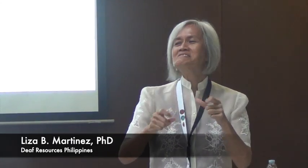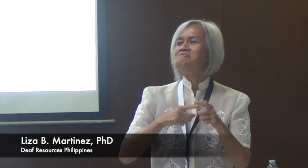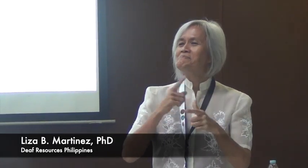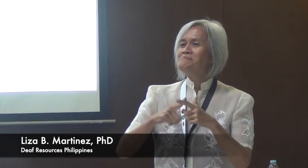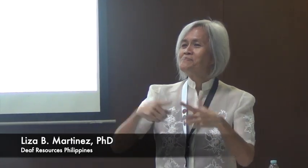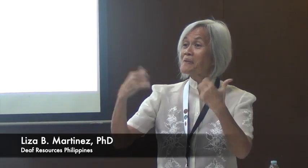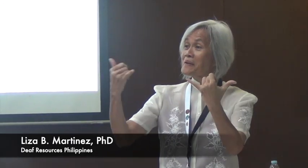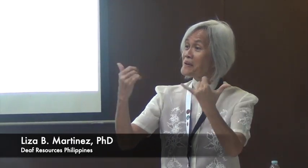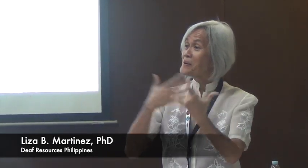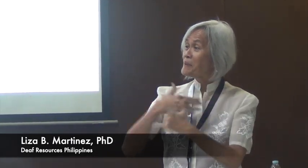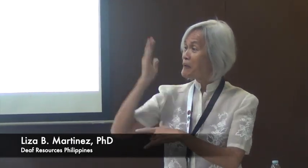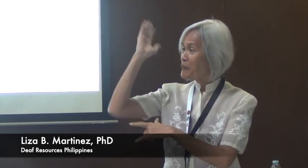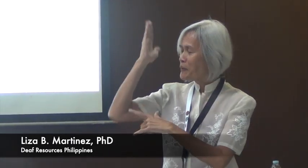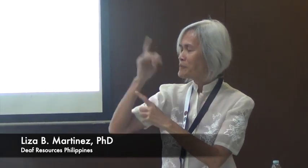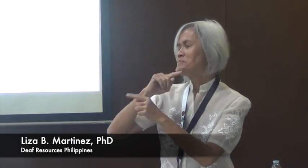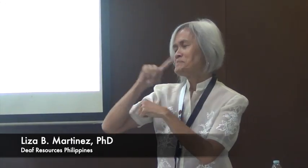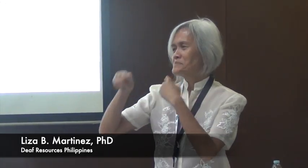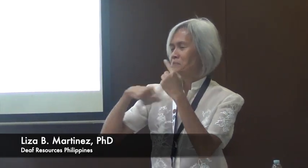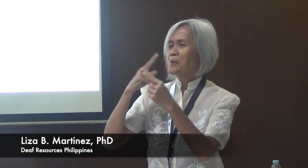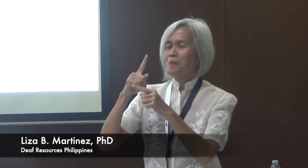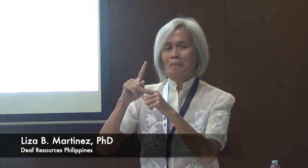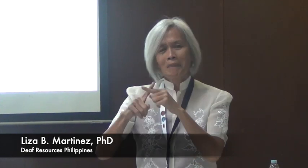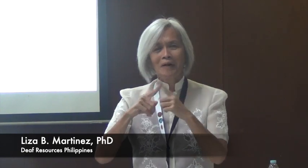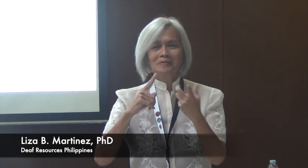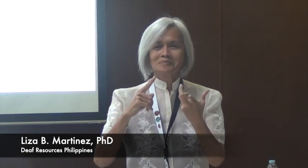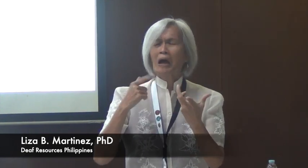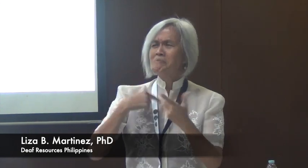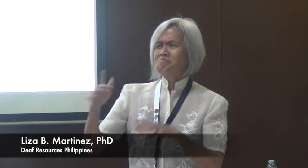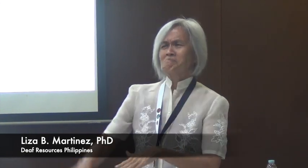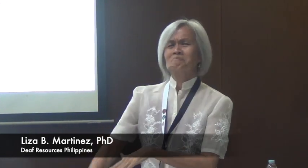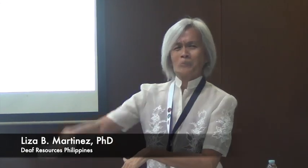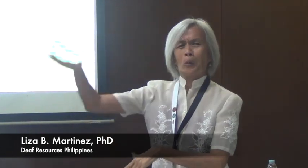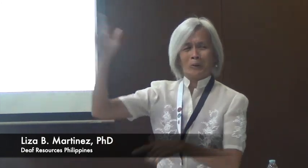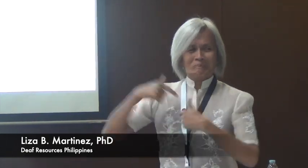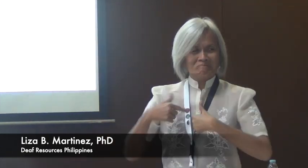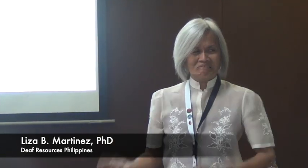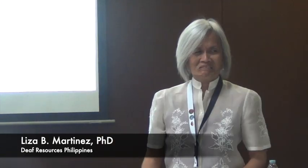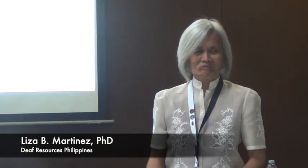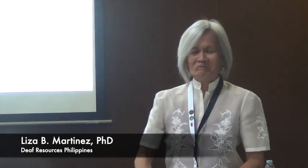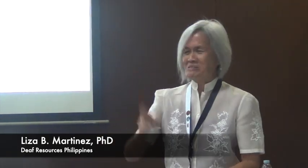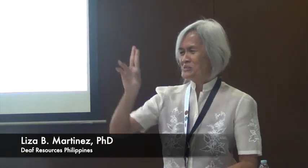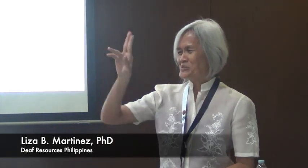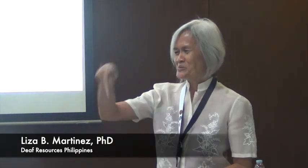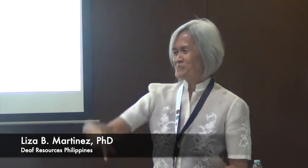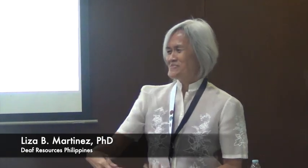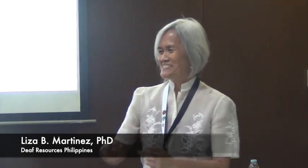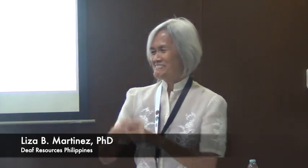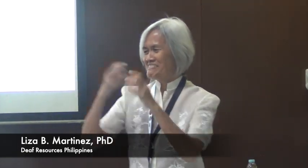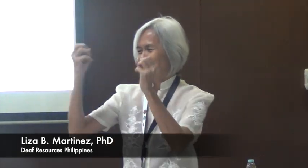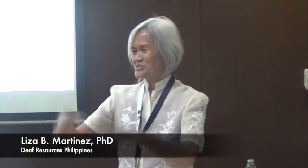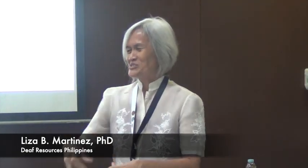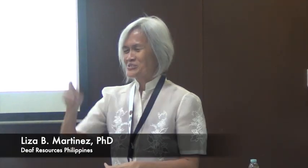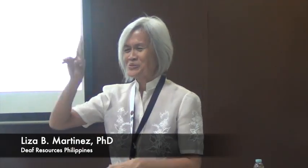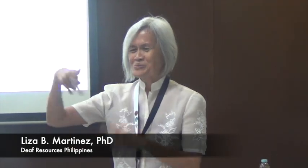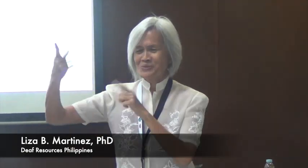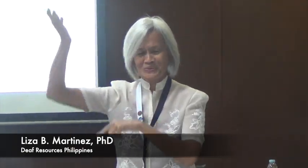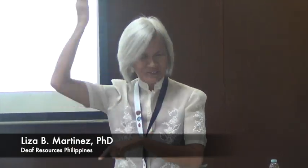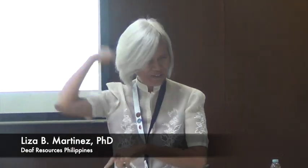language. And so I'd like to do a lecture. So I've been a UP